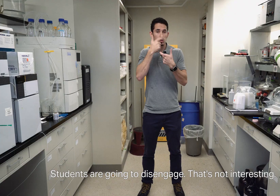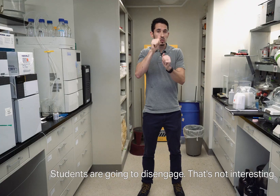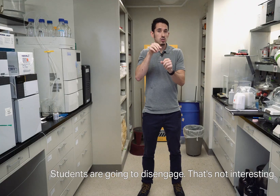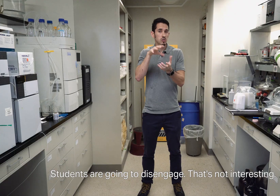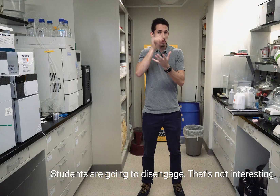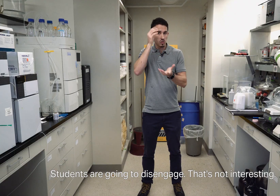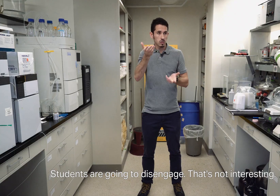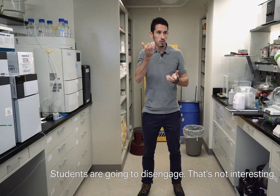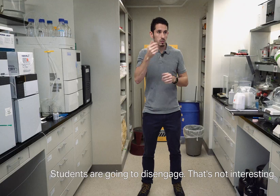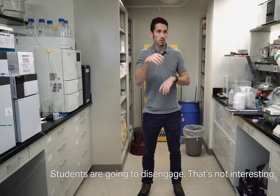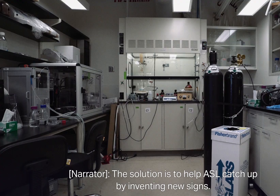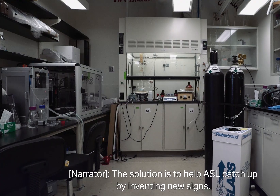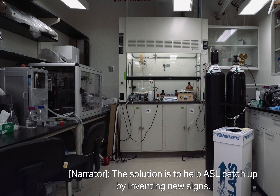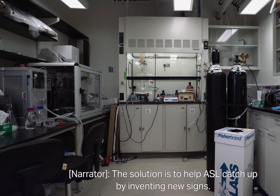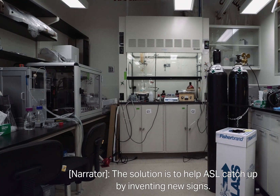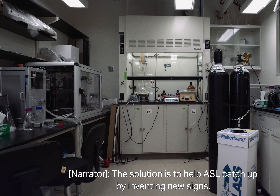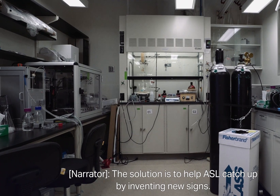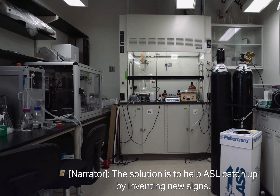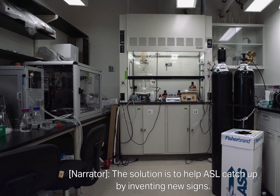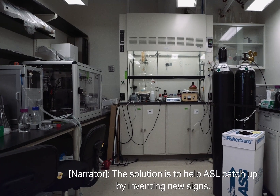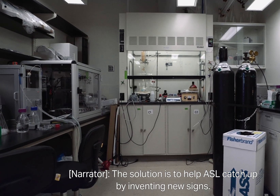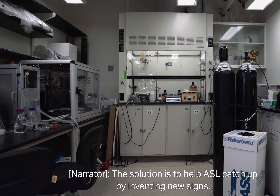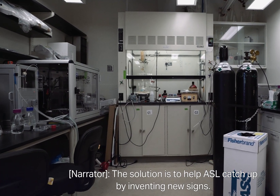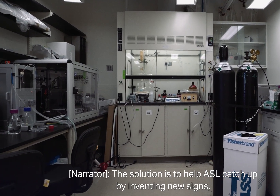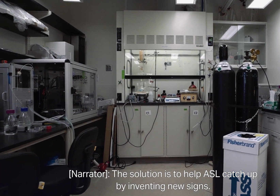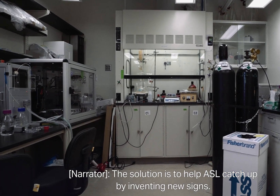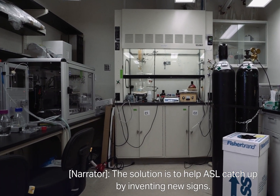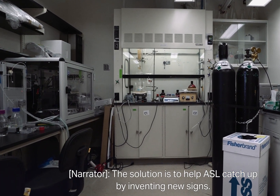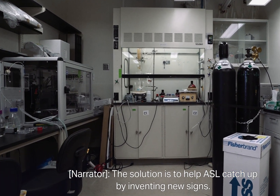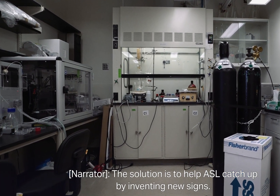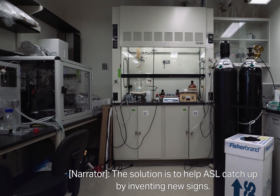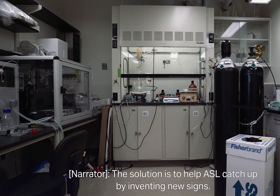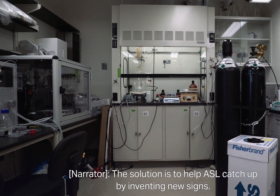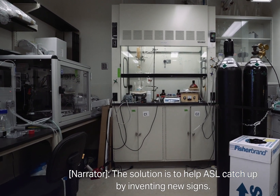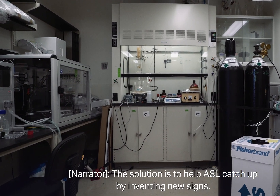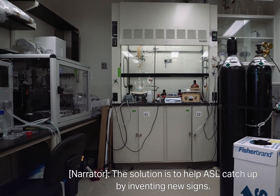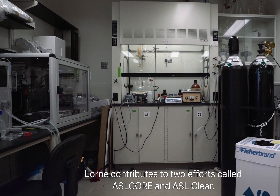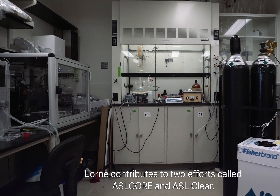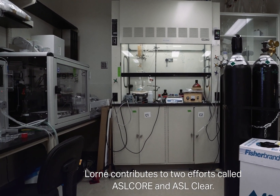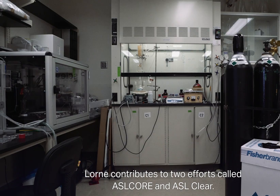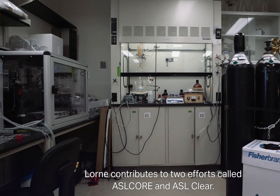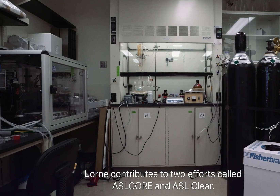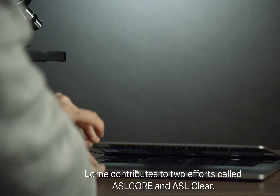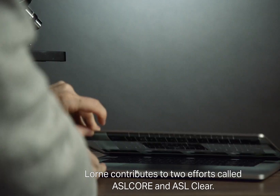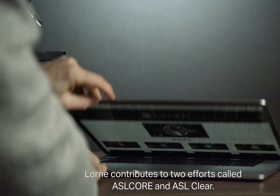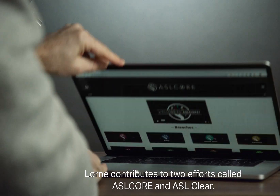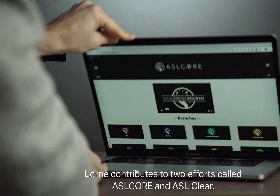interesting. The solution is to help ASL catch up by inventing new signs. Lorne contributes to two efforts